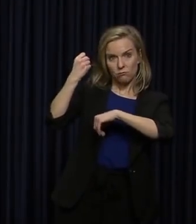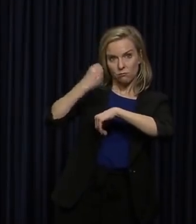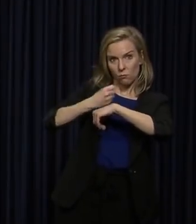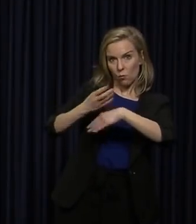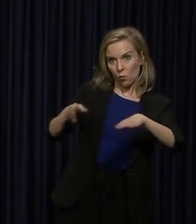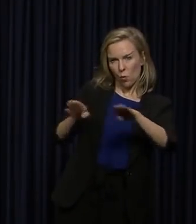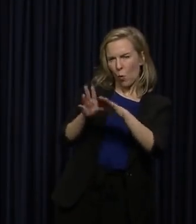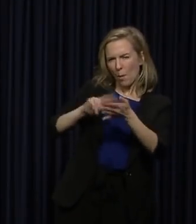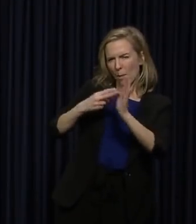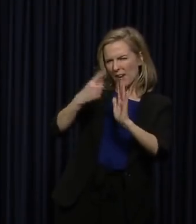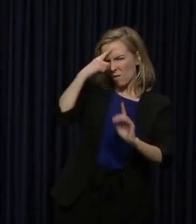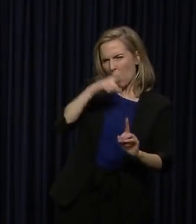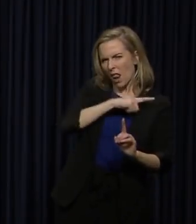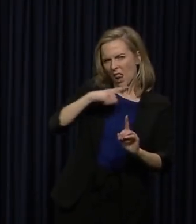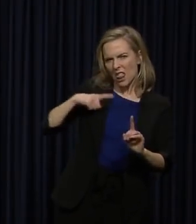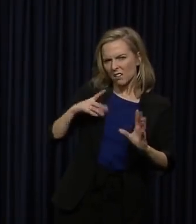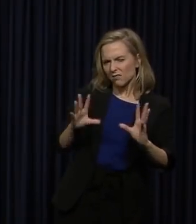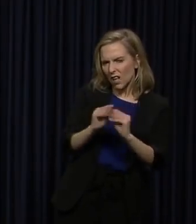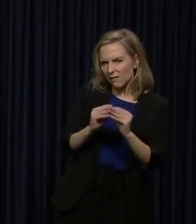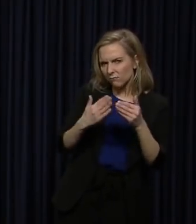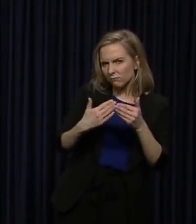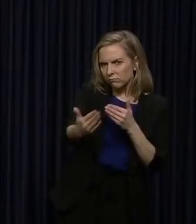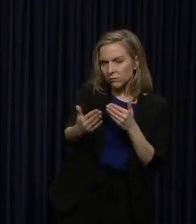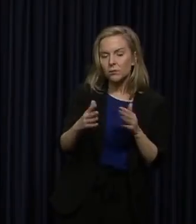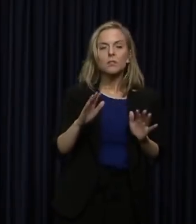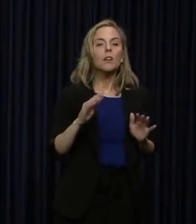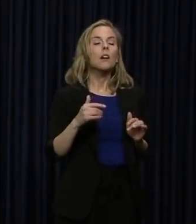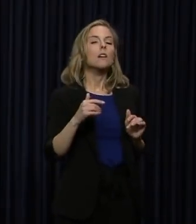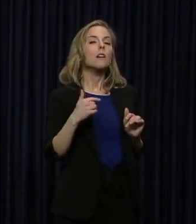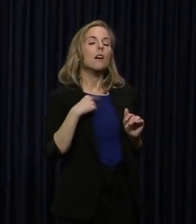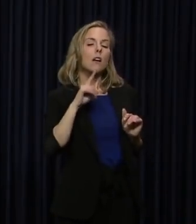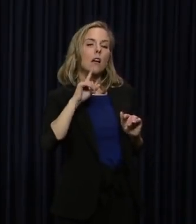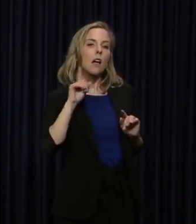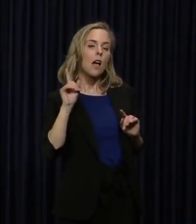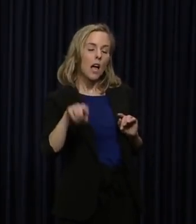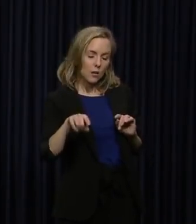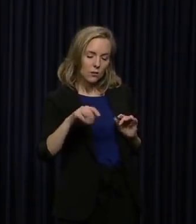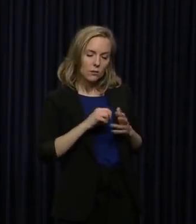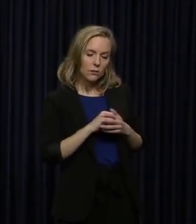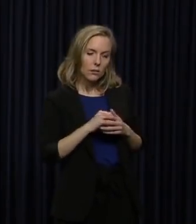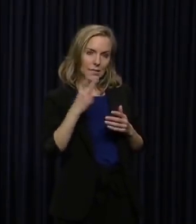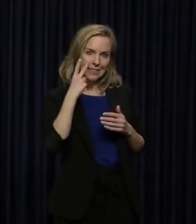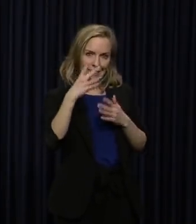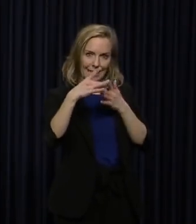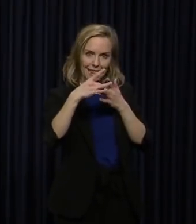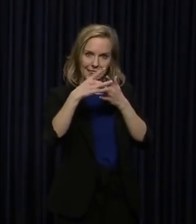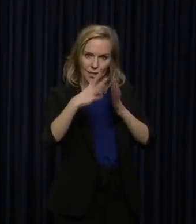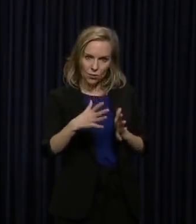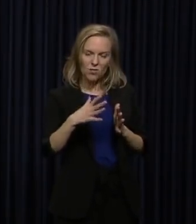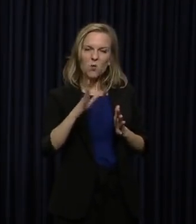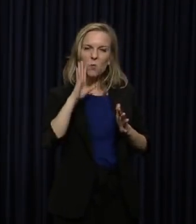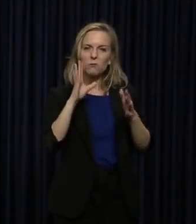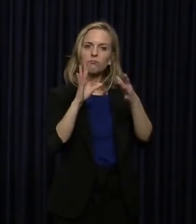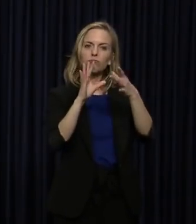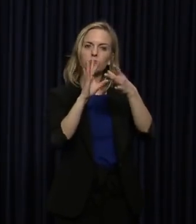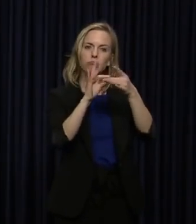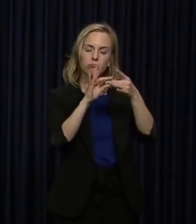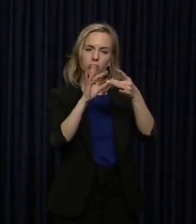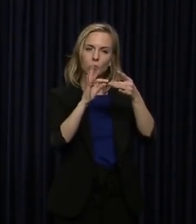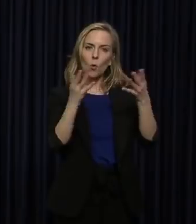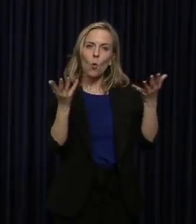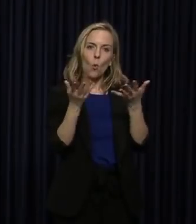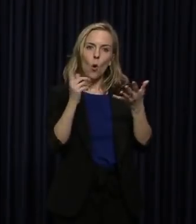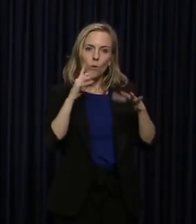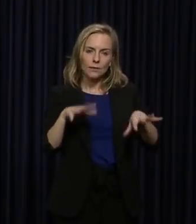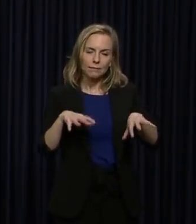So I believe that we will see the leadership talk about steps that